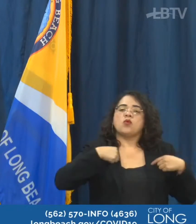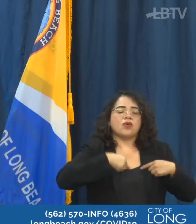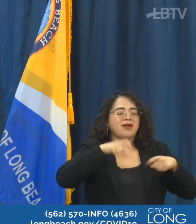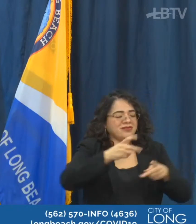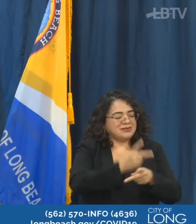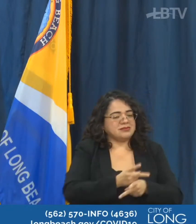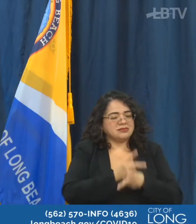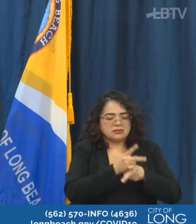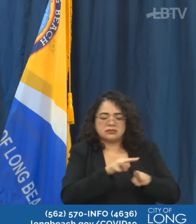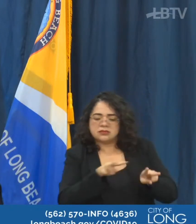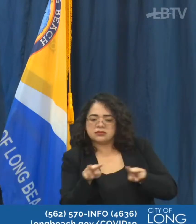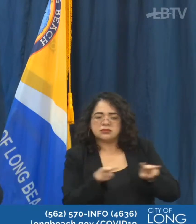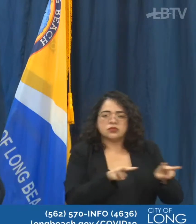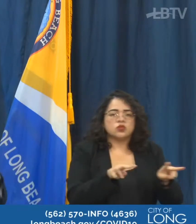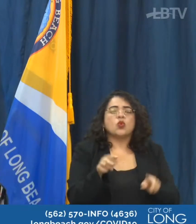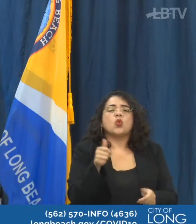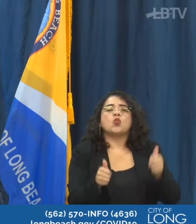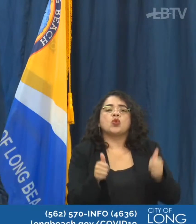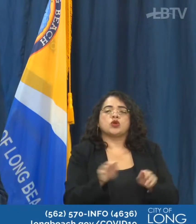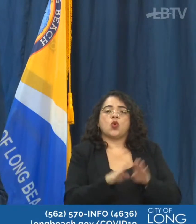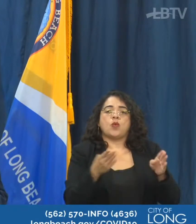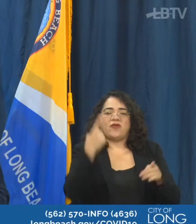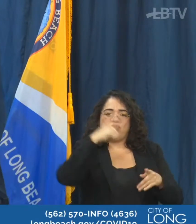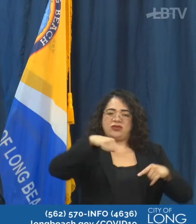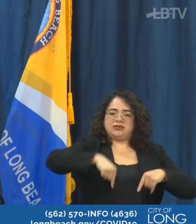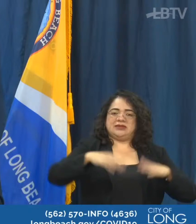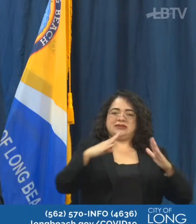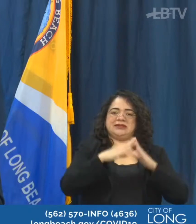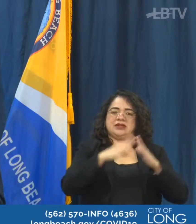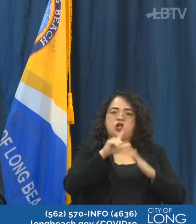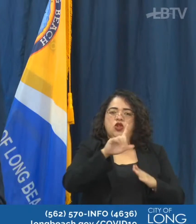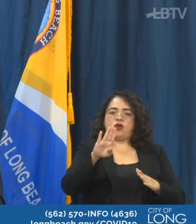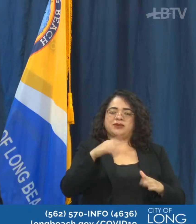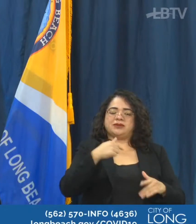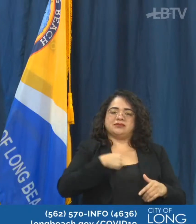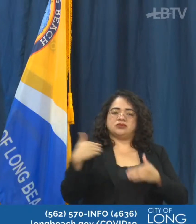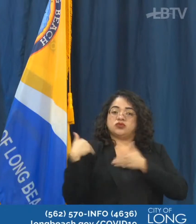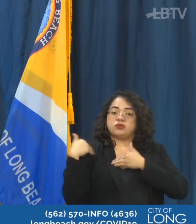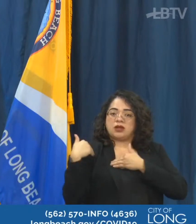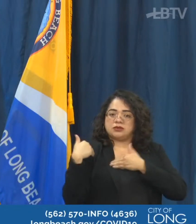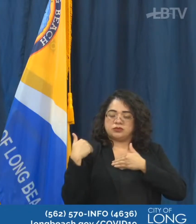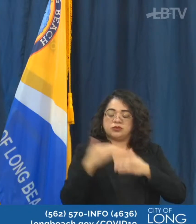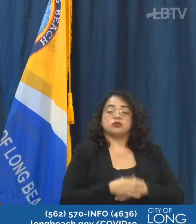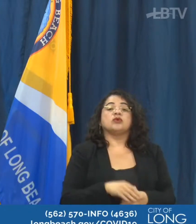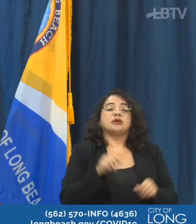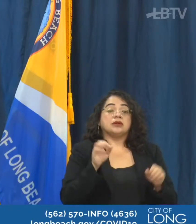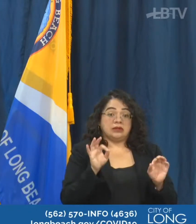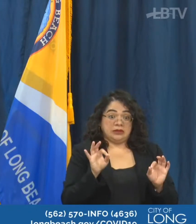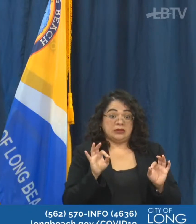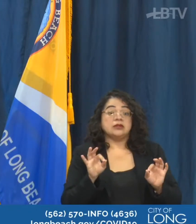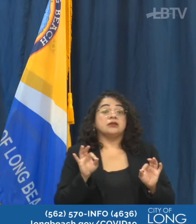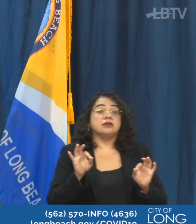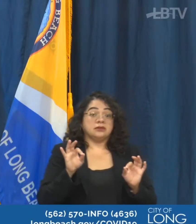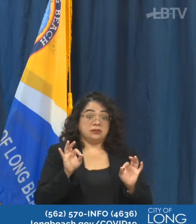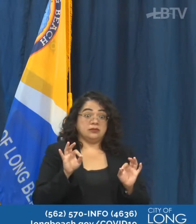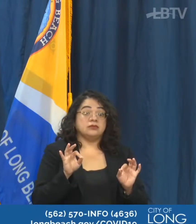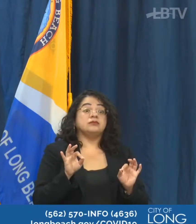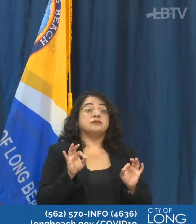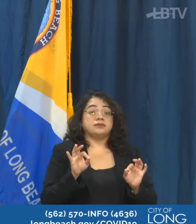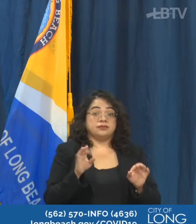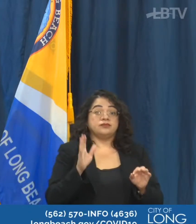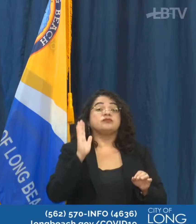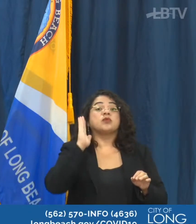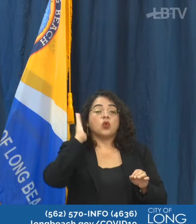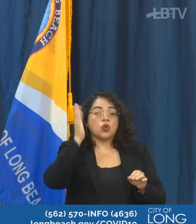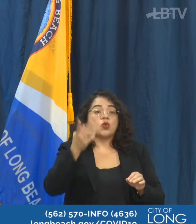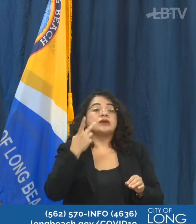as I talk about what is going to open in the future, you're going to see some differences with what the state actually says.